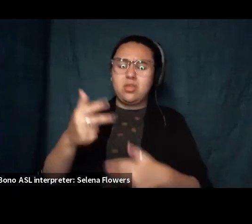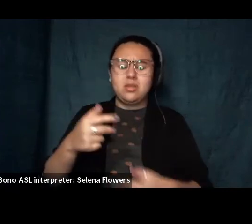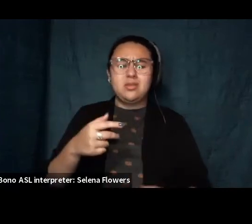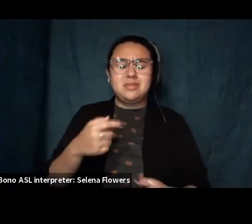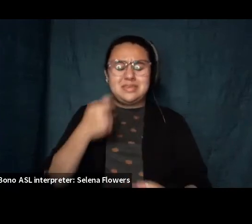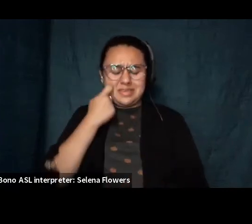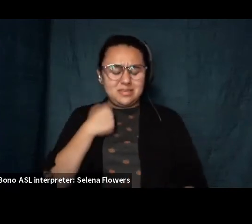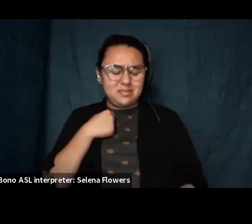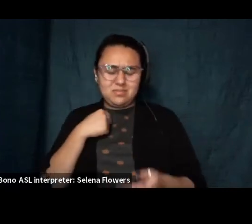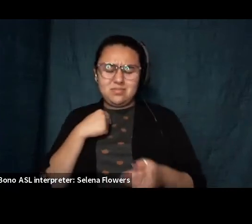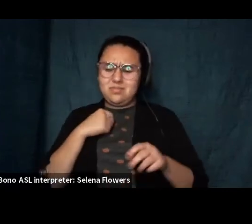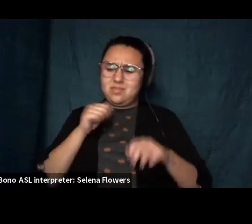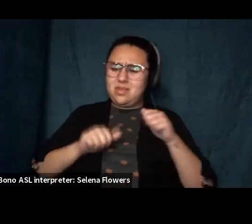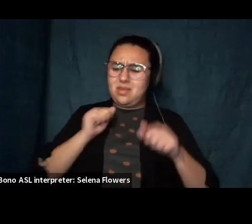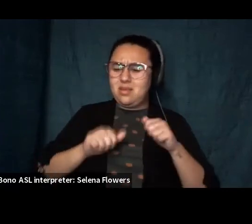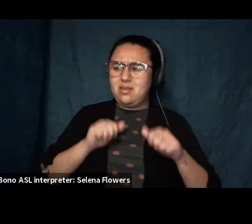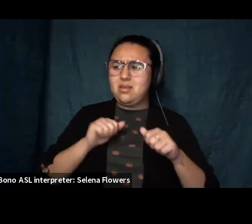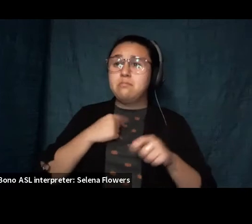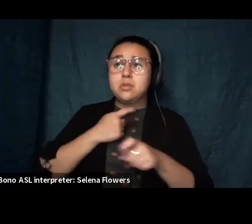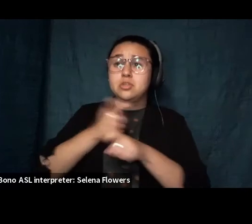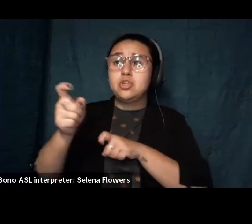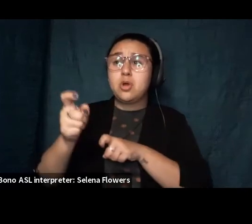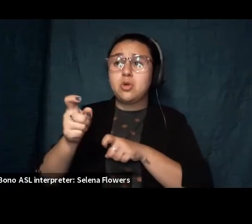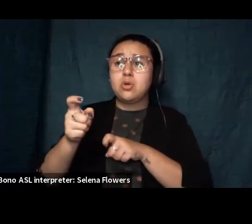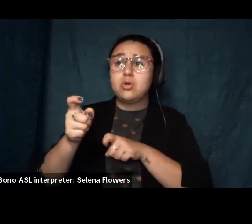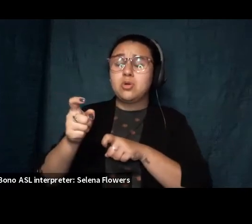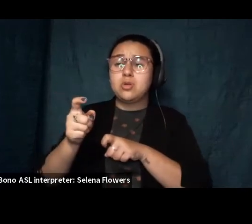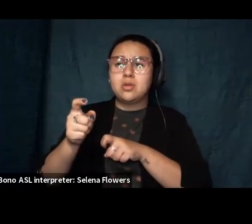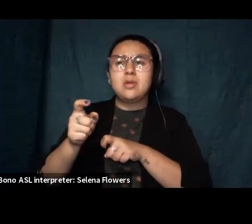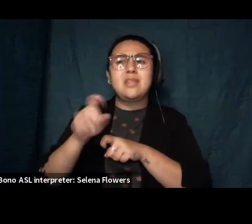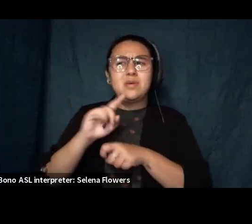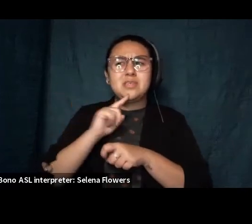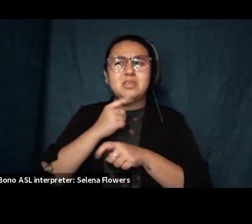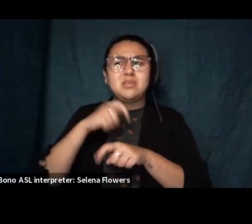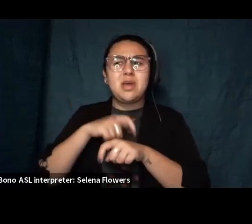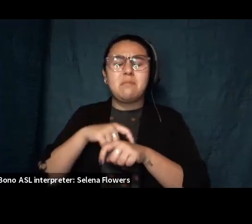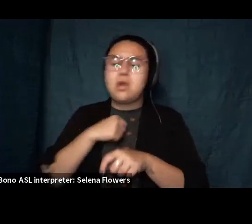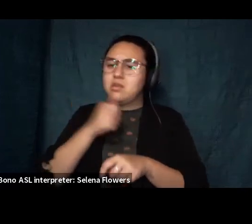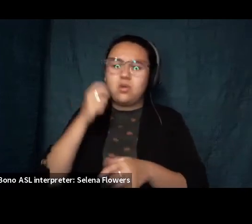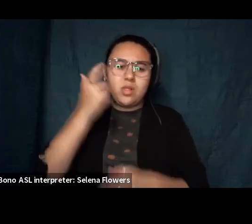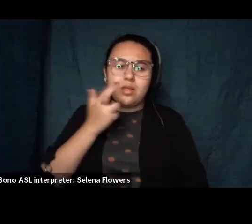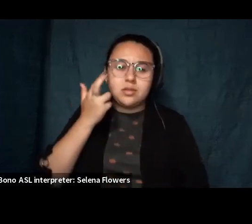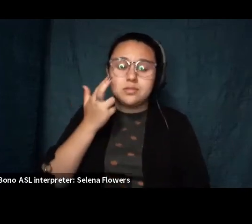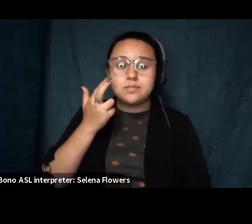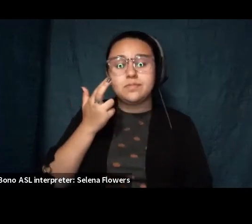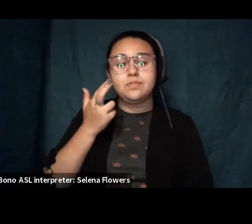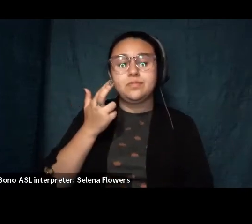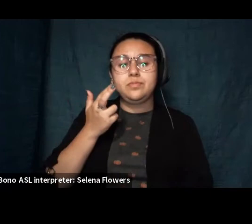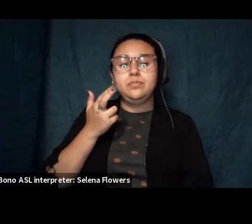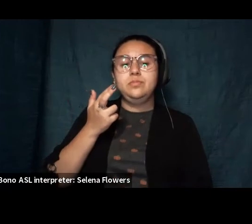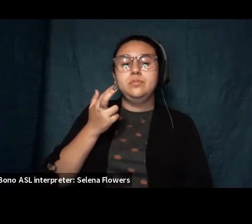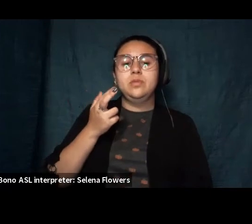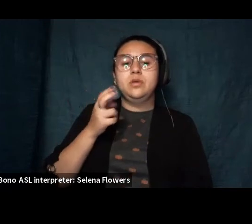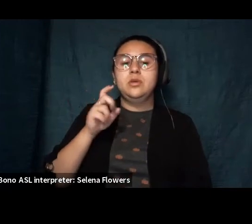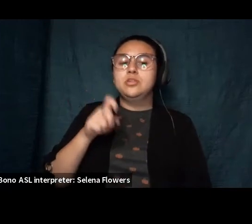the likelihood of my telling a joke at such a supposedly serious time but i should not be so suspicious of my